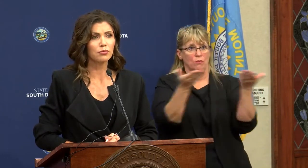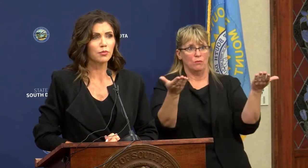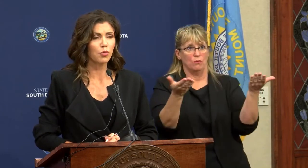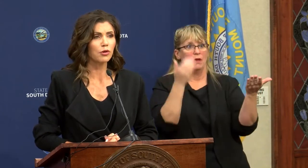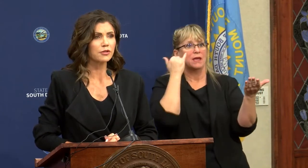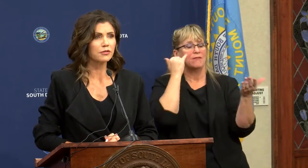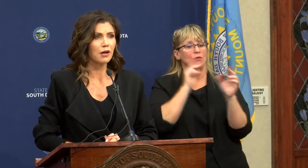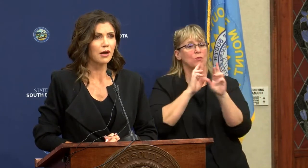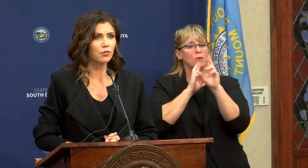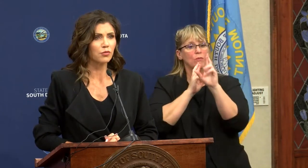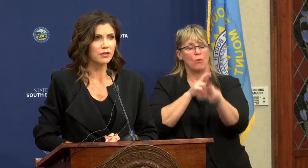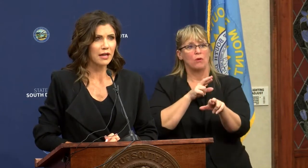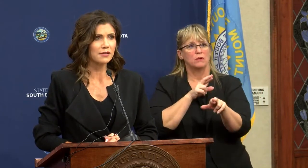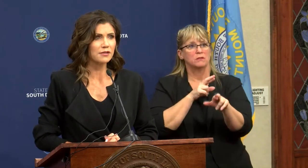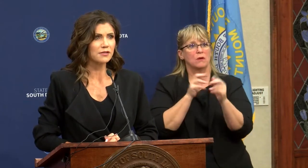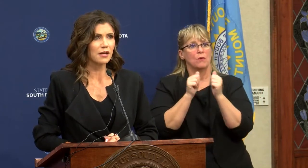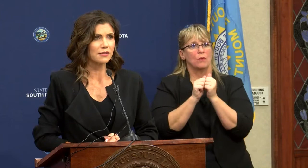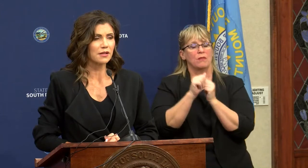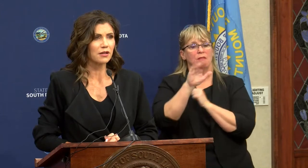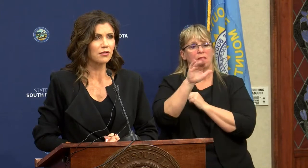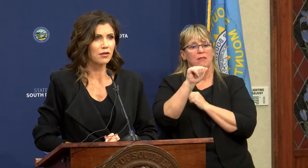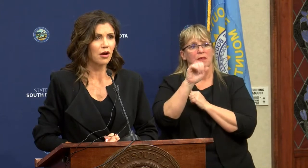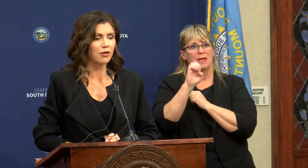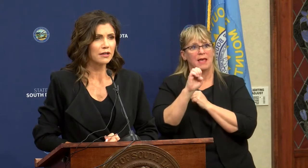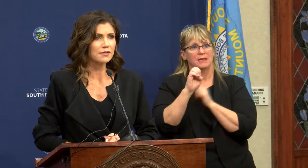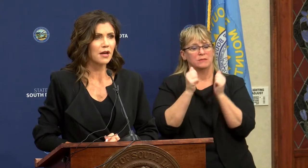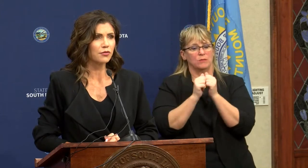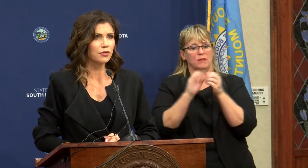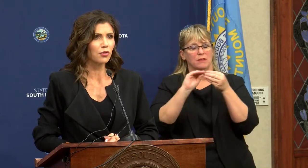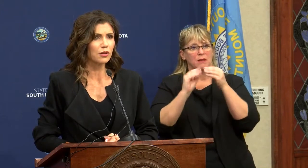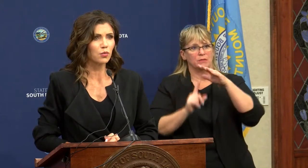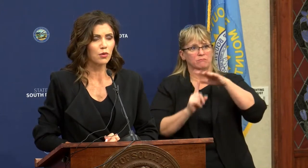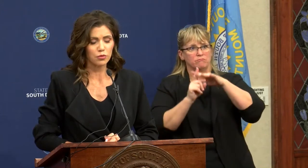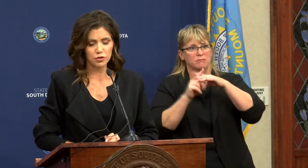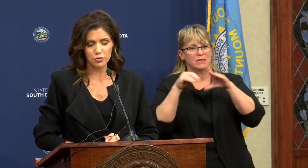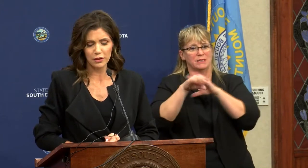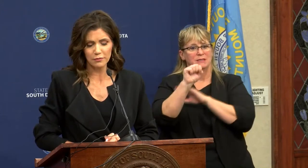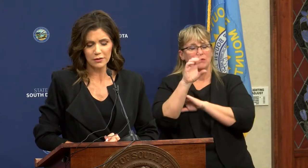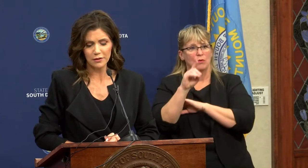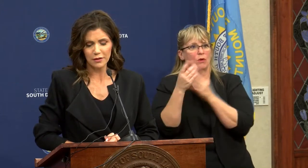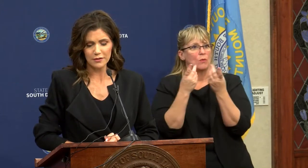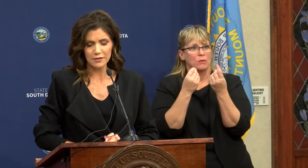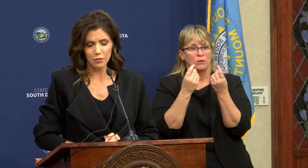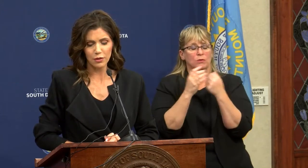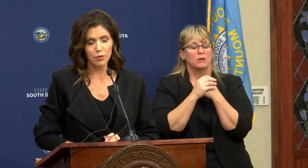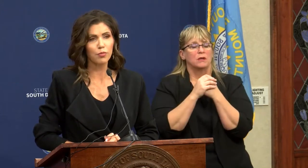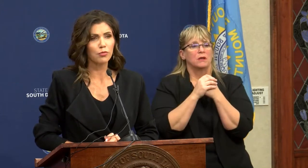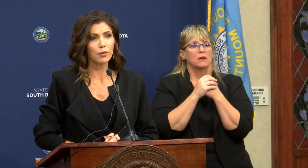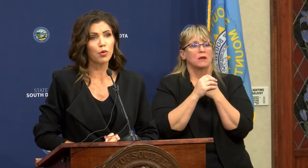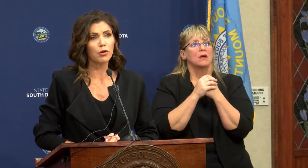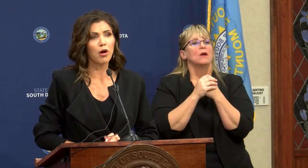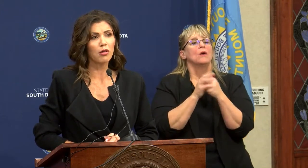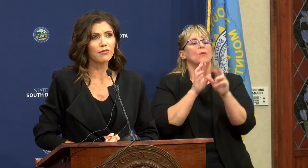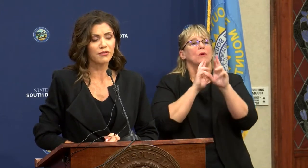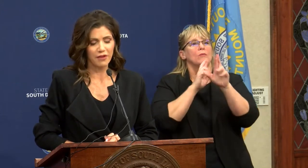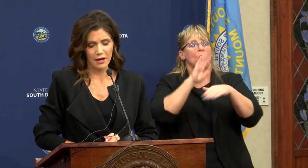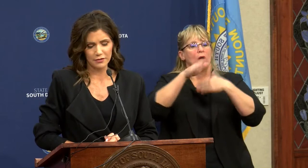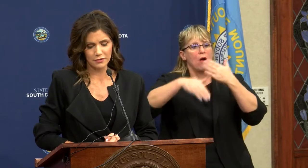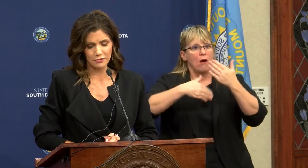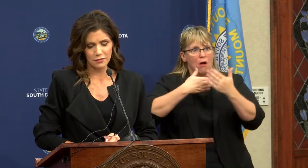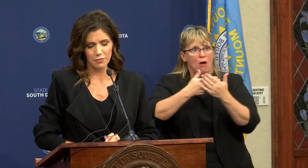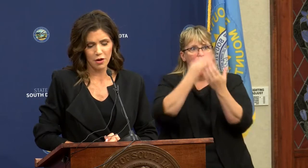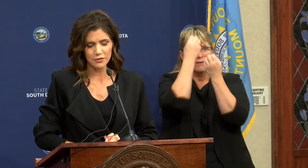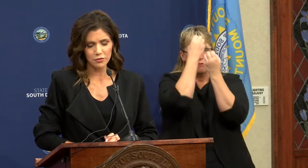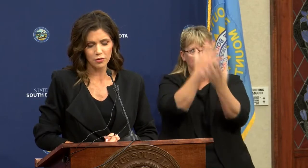that when you report on the cases as they are in South Dakota and what we're doing is that we report all of the